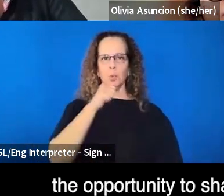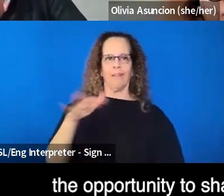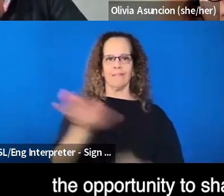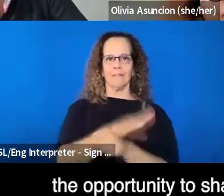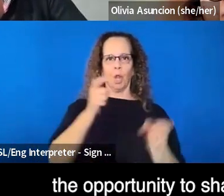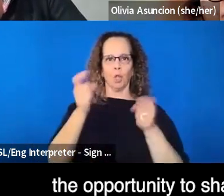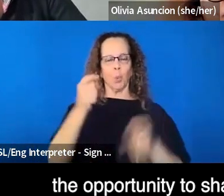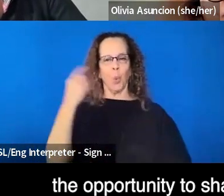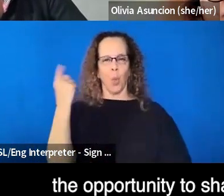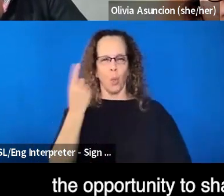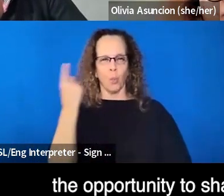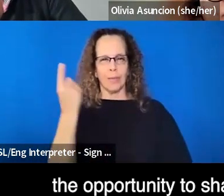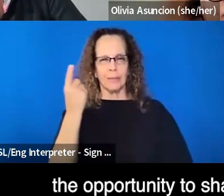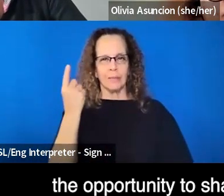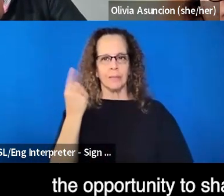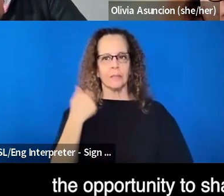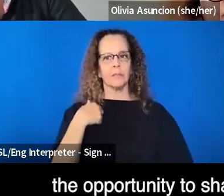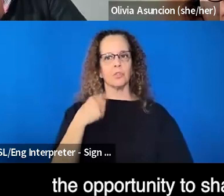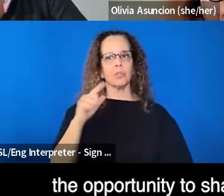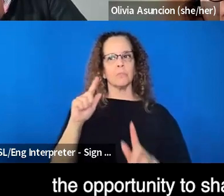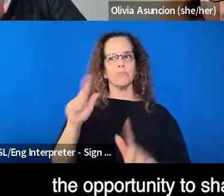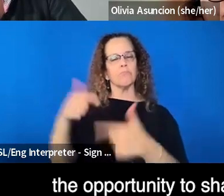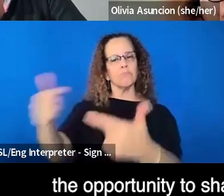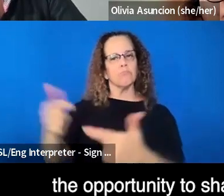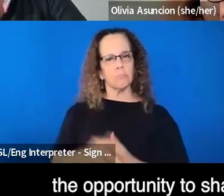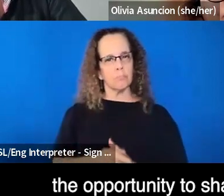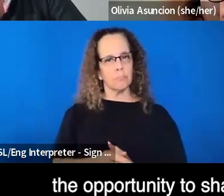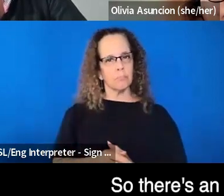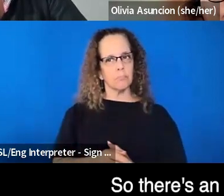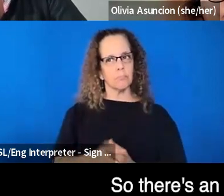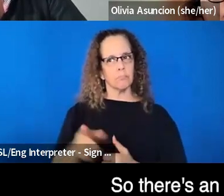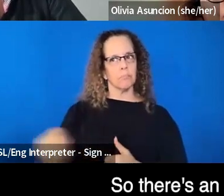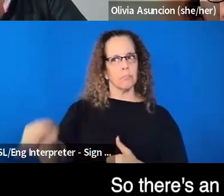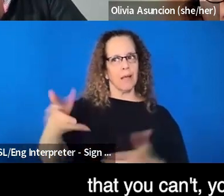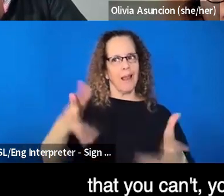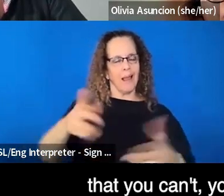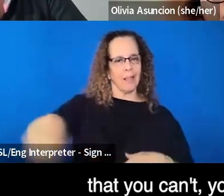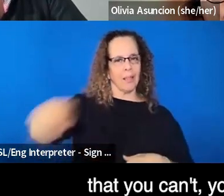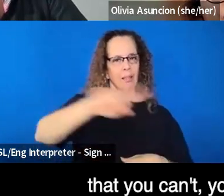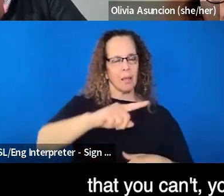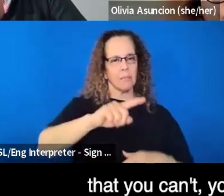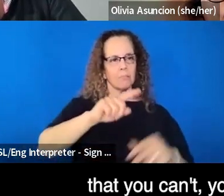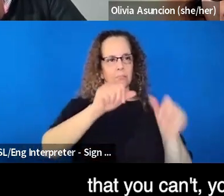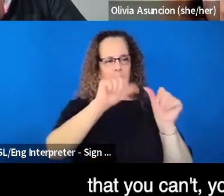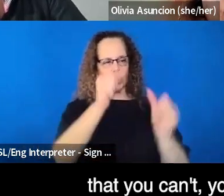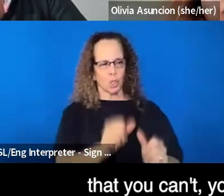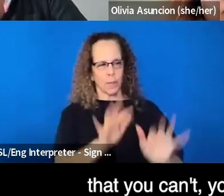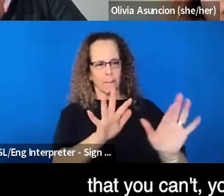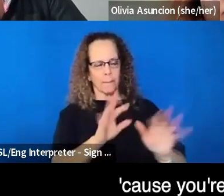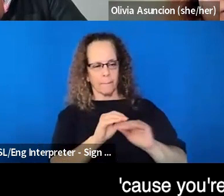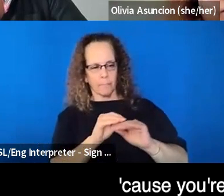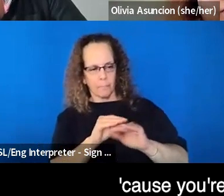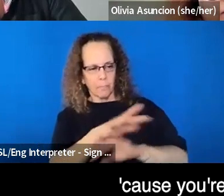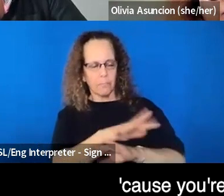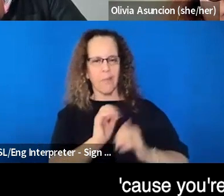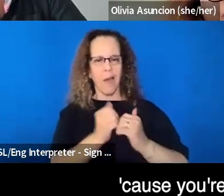people the opportunity to shape how they express. So there's an element of that, that, that you can't, you need